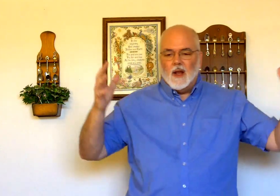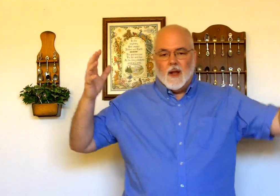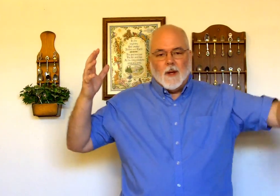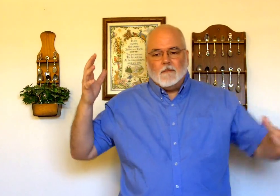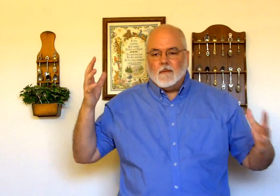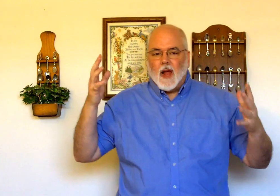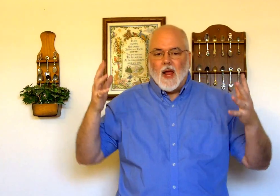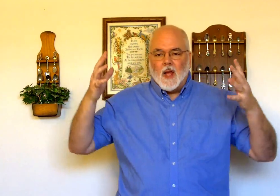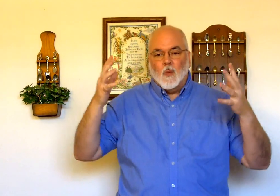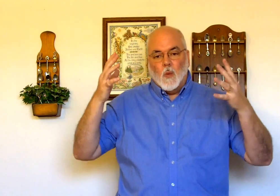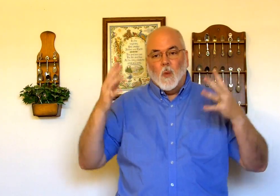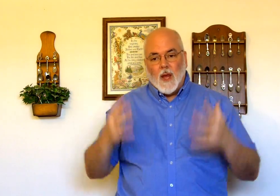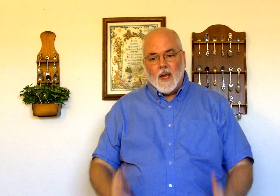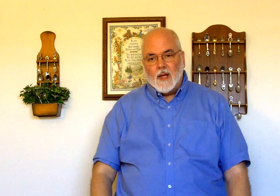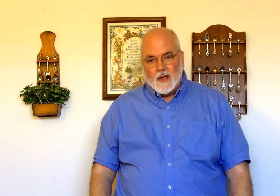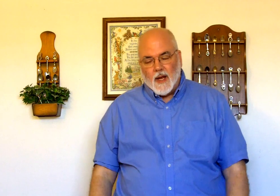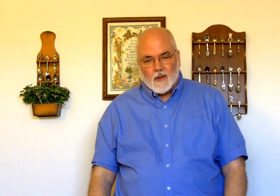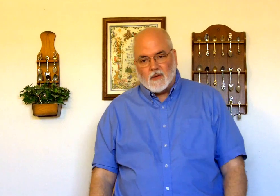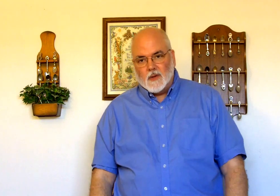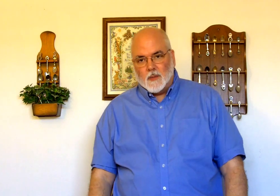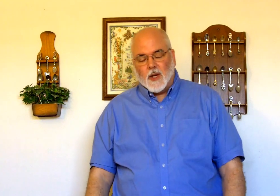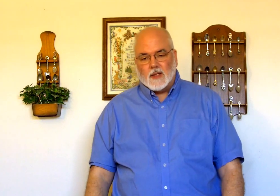I am way down depressed